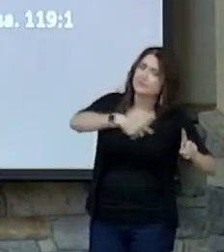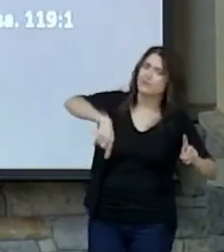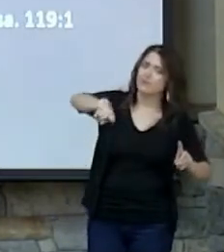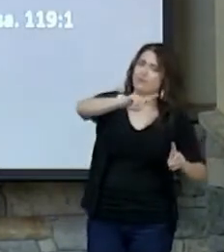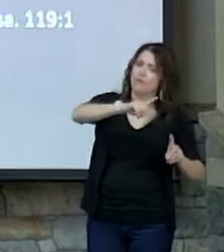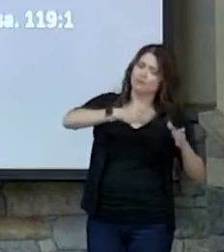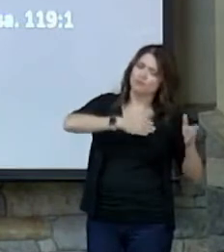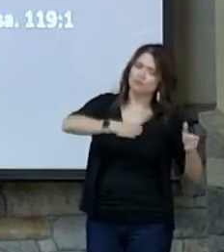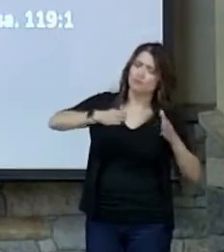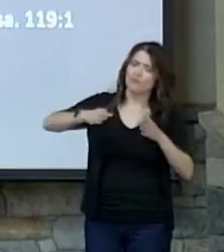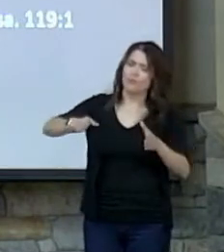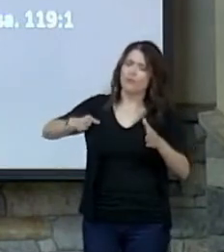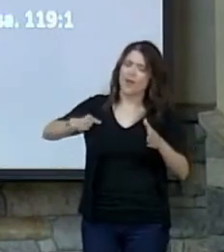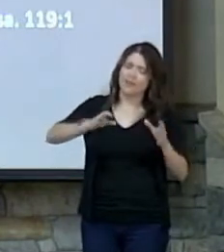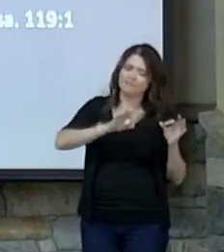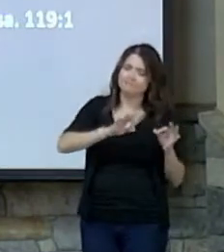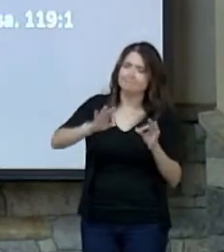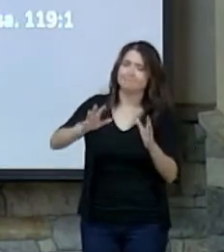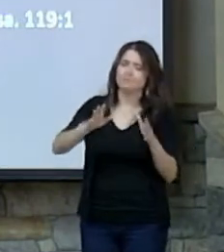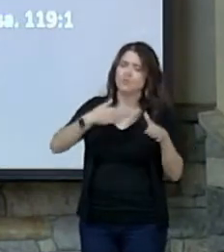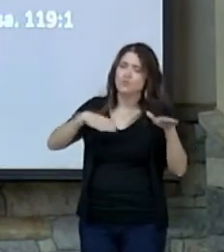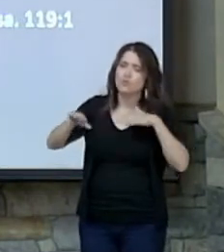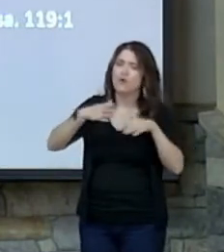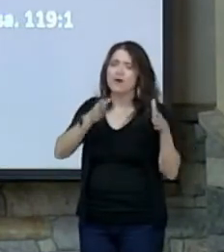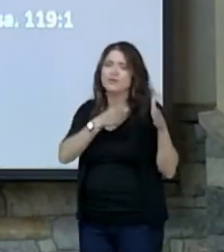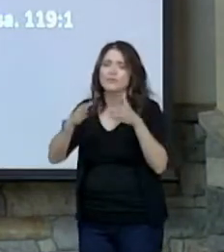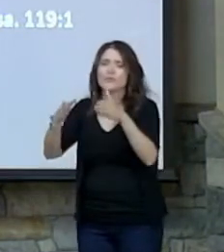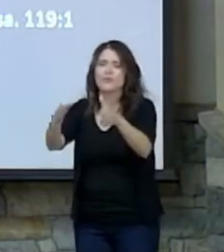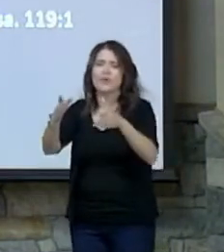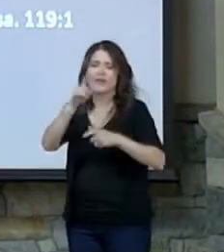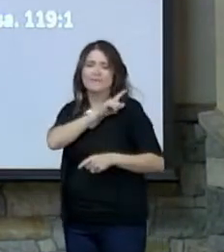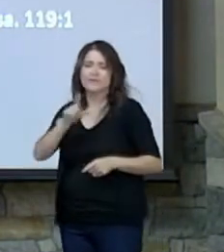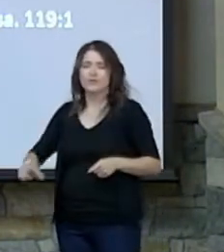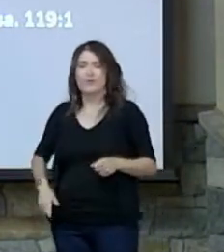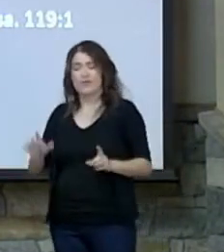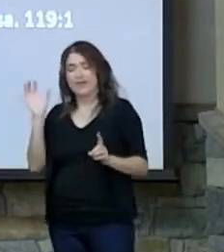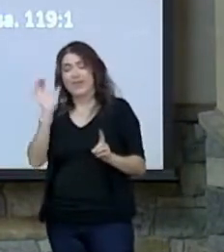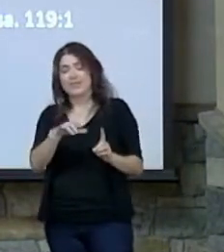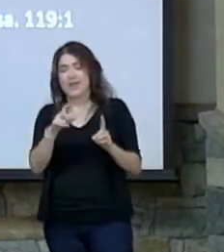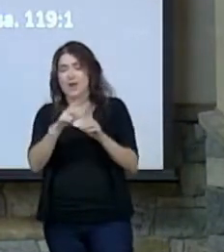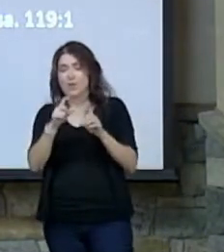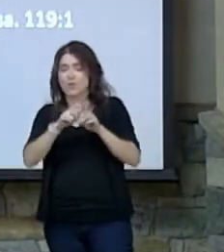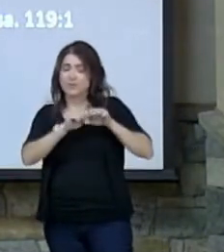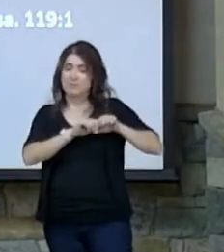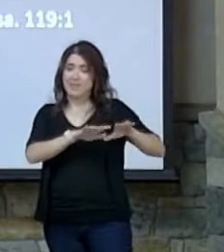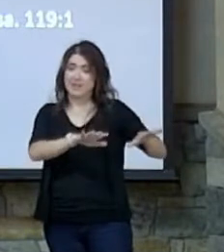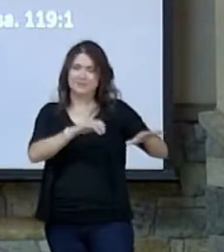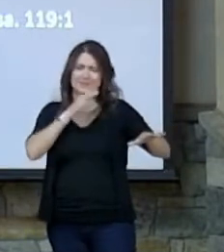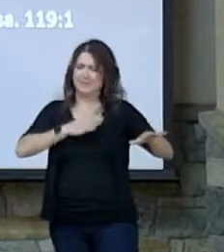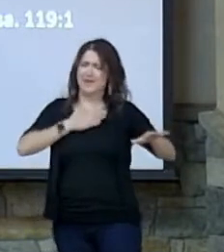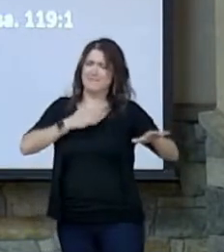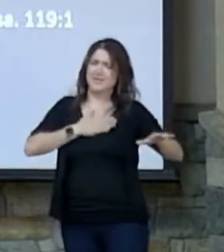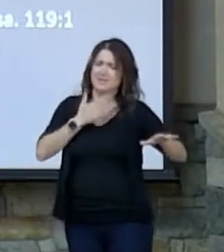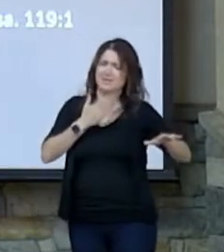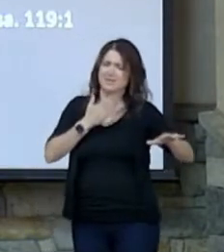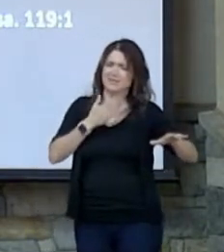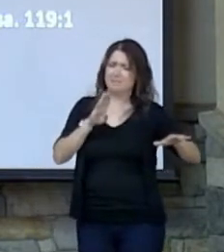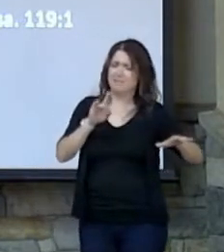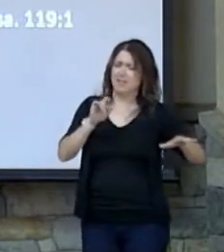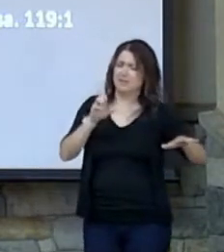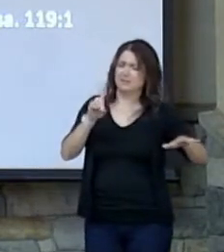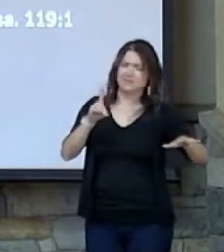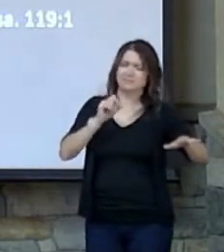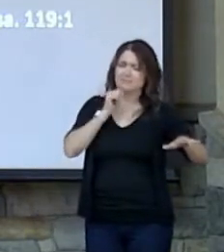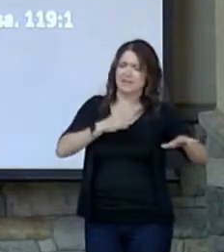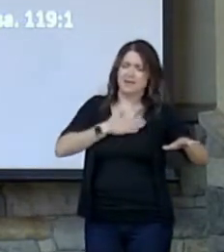walk in the way of the Lord. That word blessed doesn't just mean happy. It means who is the one that God is going